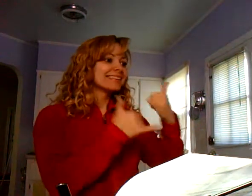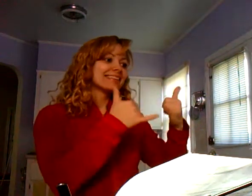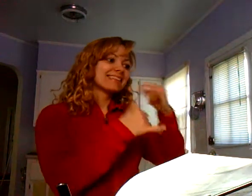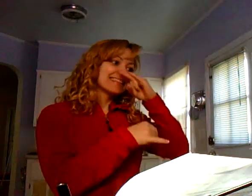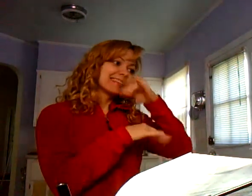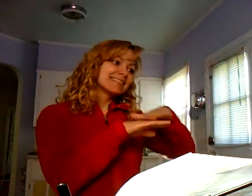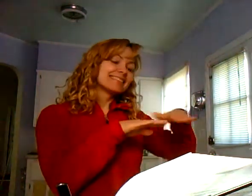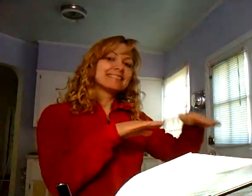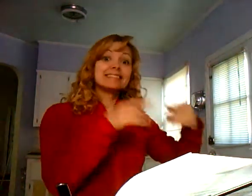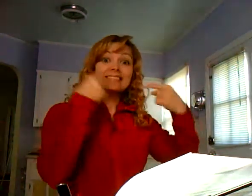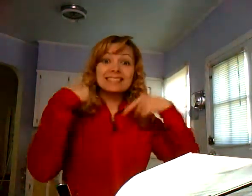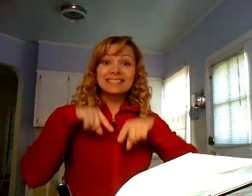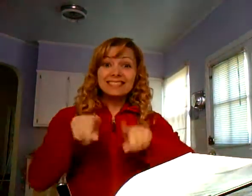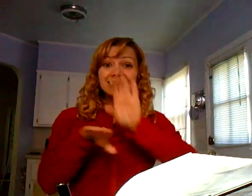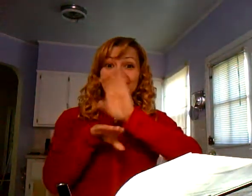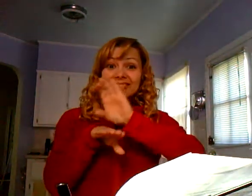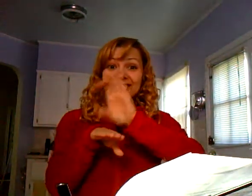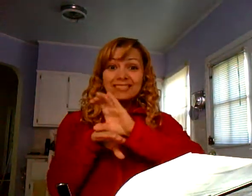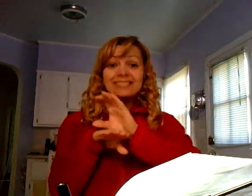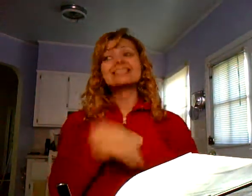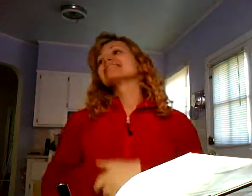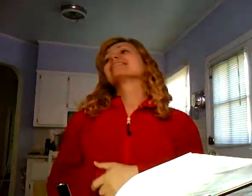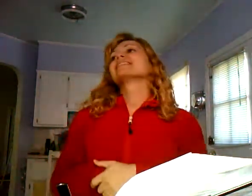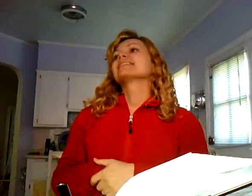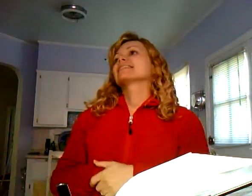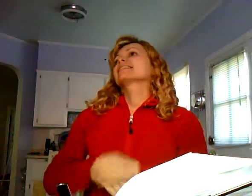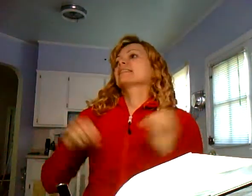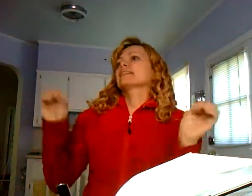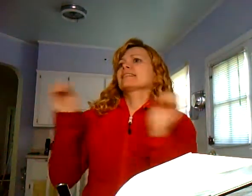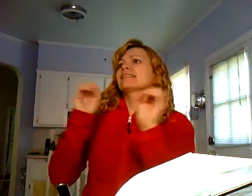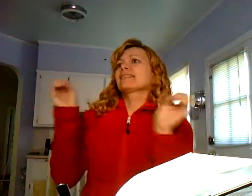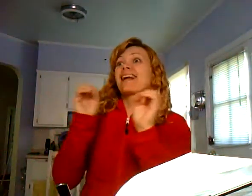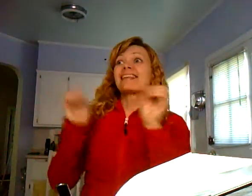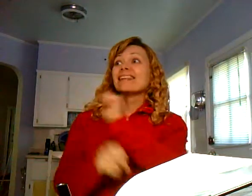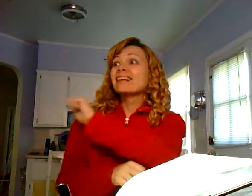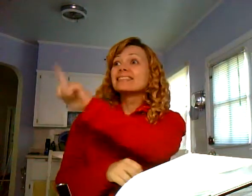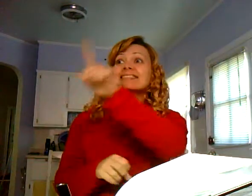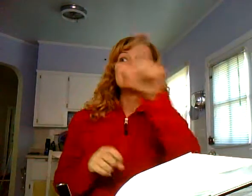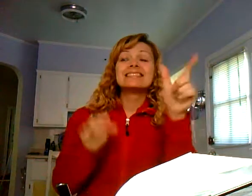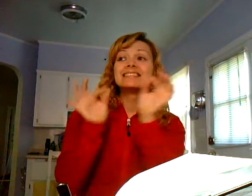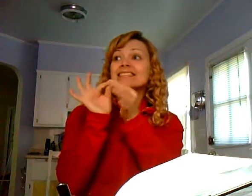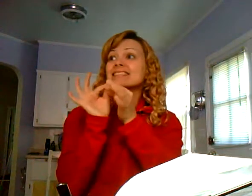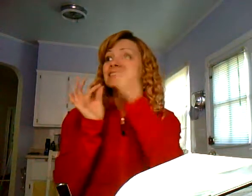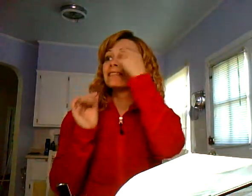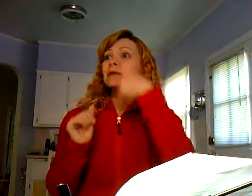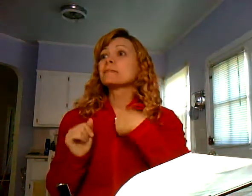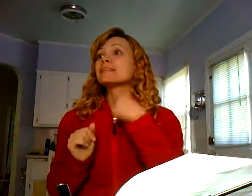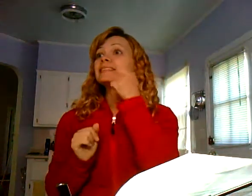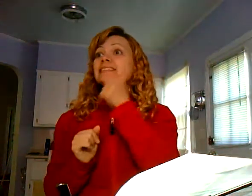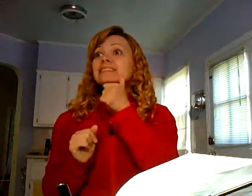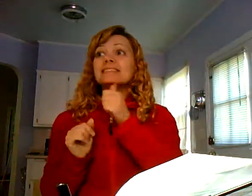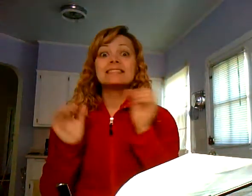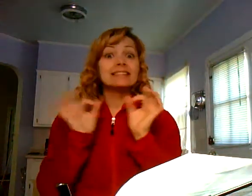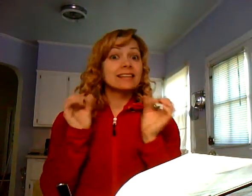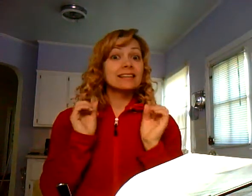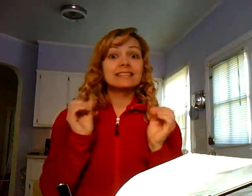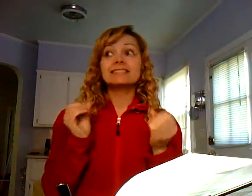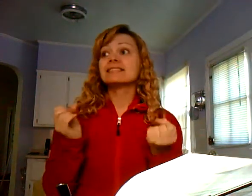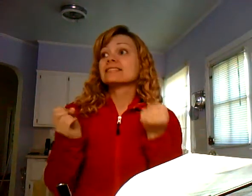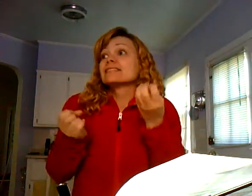I was encouraging my nieces and my nephews during the services. But nobody else, nobody else was able to